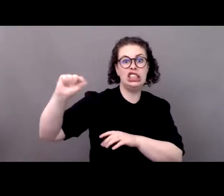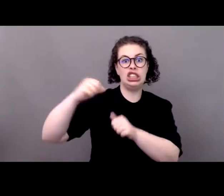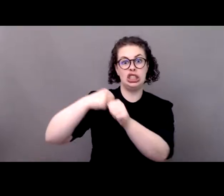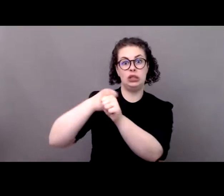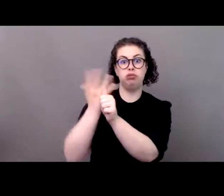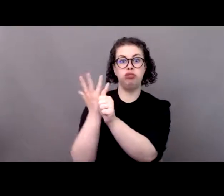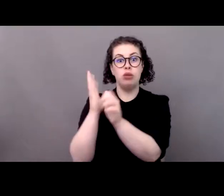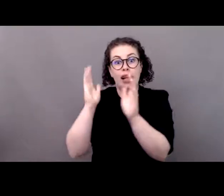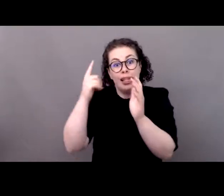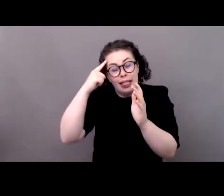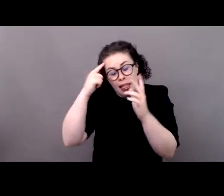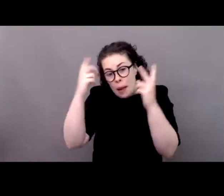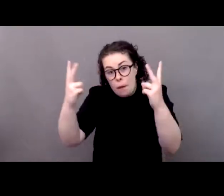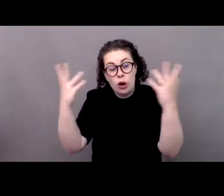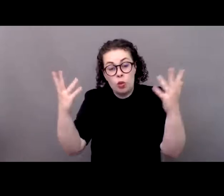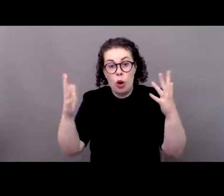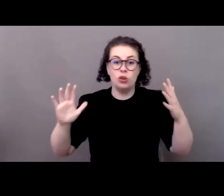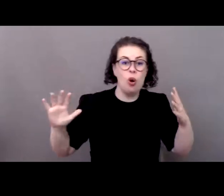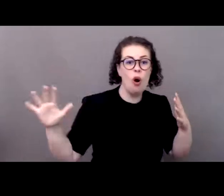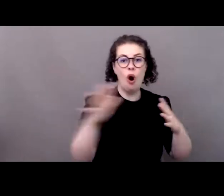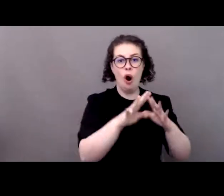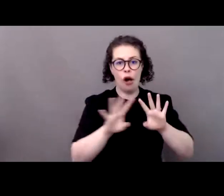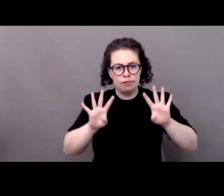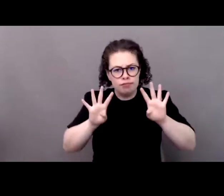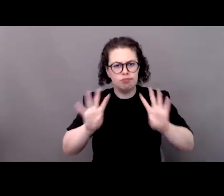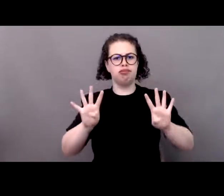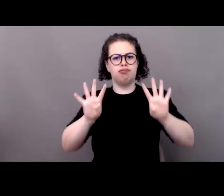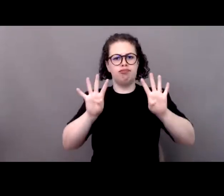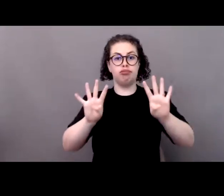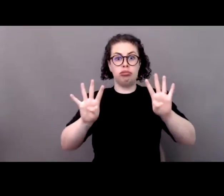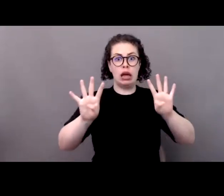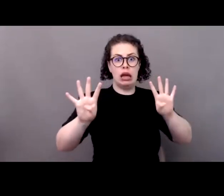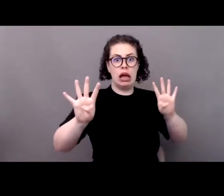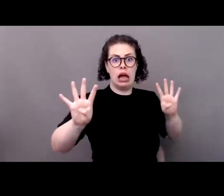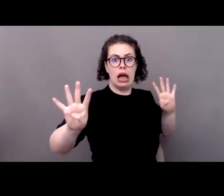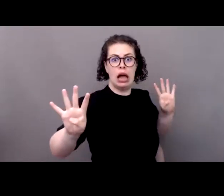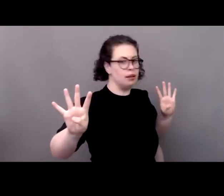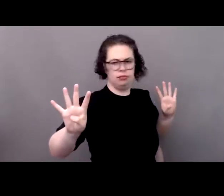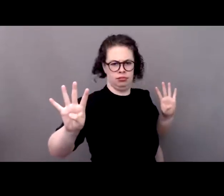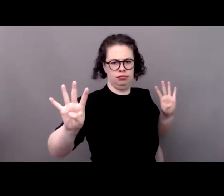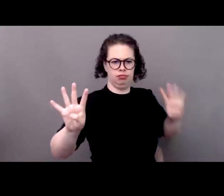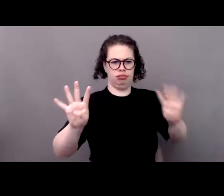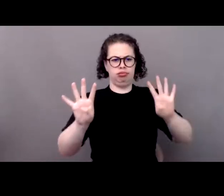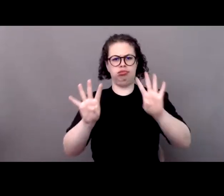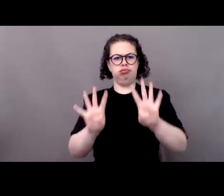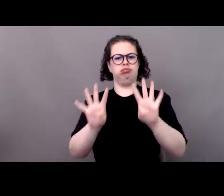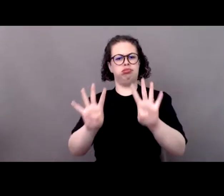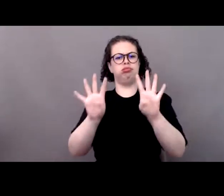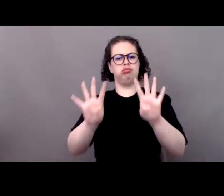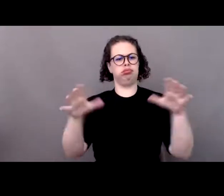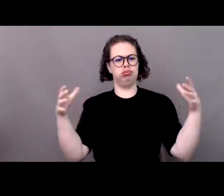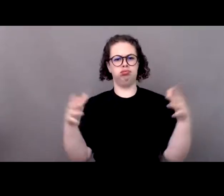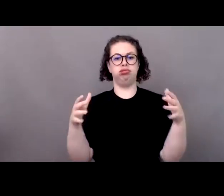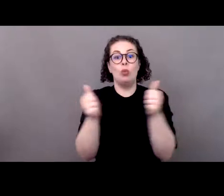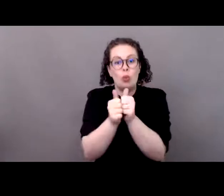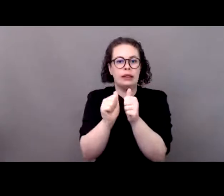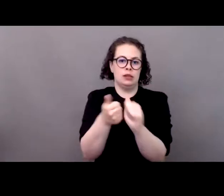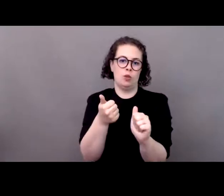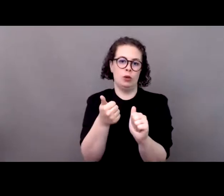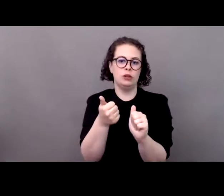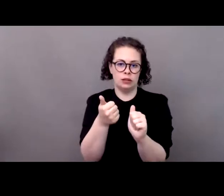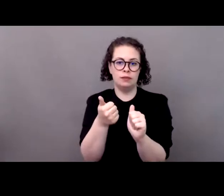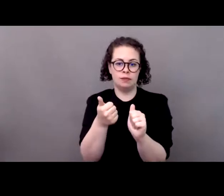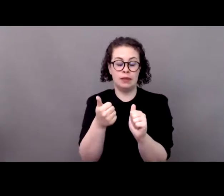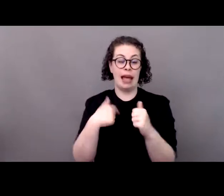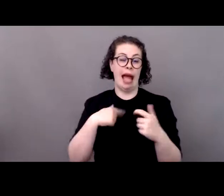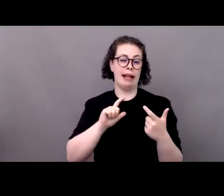mesdames messieurs pour conclure je suis très convaincu que le sport contribuera à la réalisation des priorités générales d